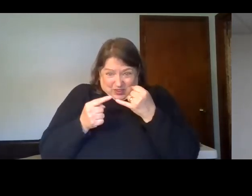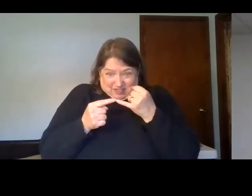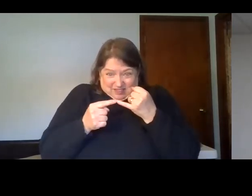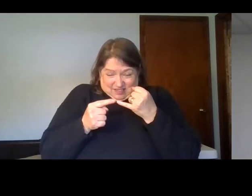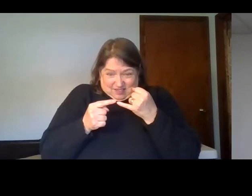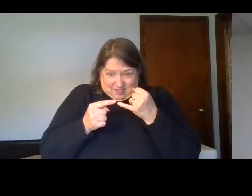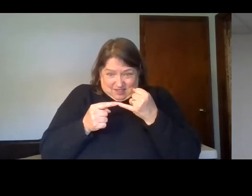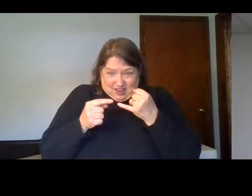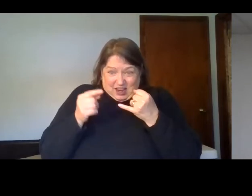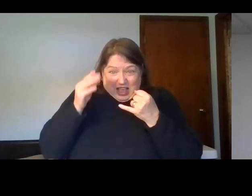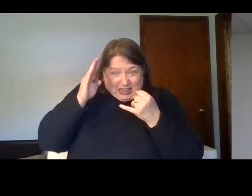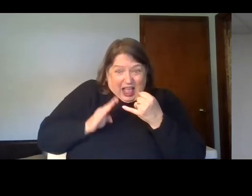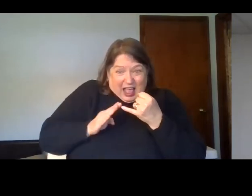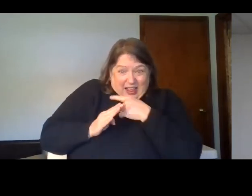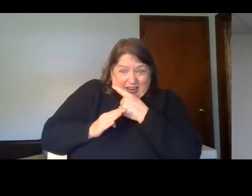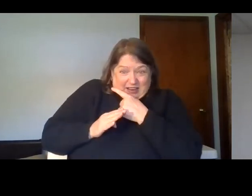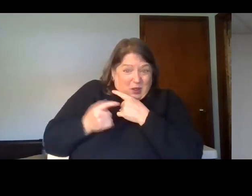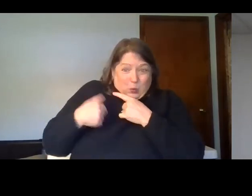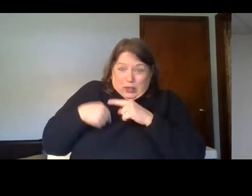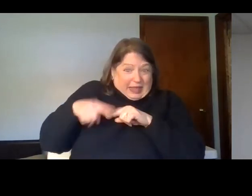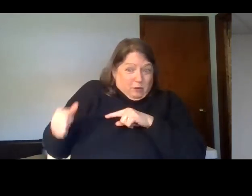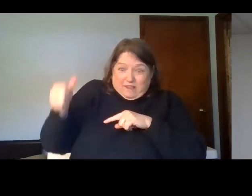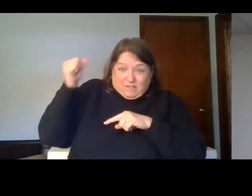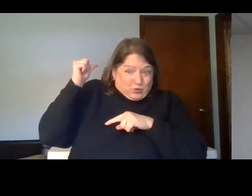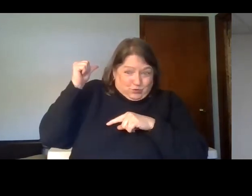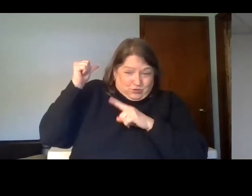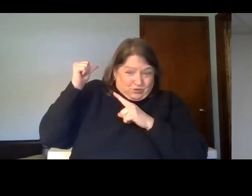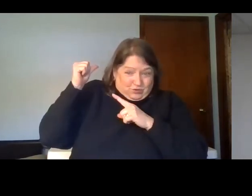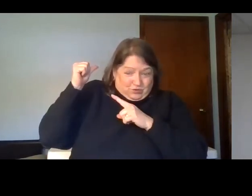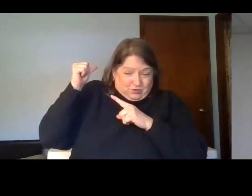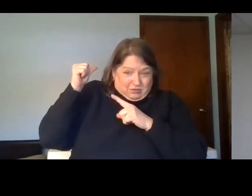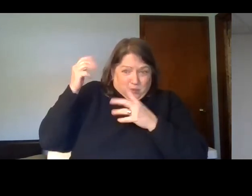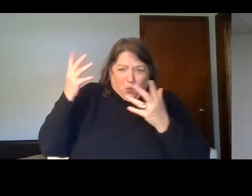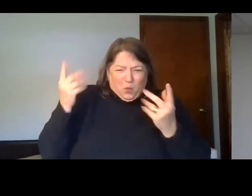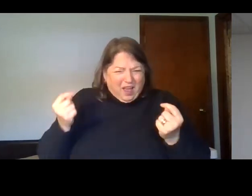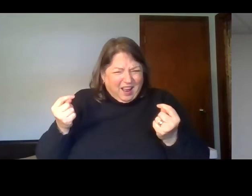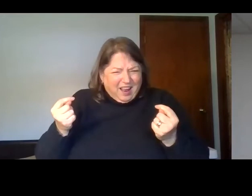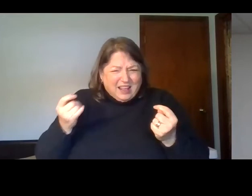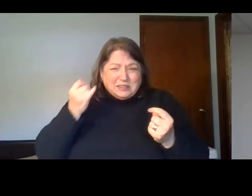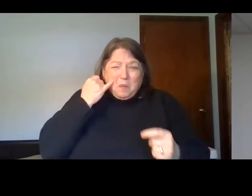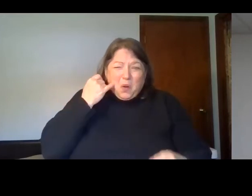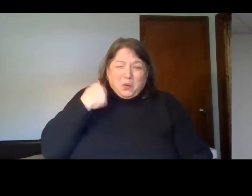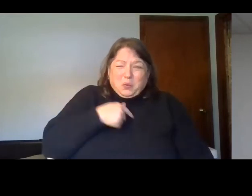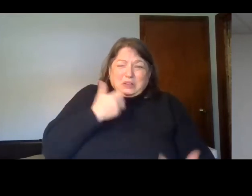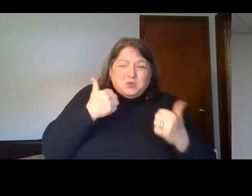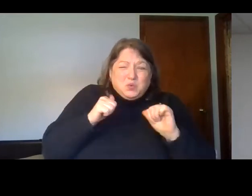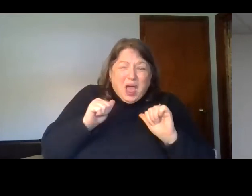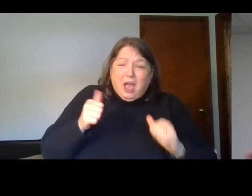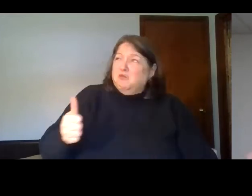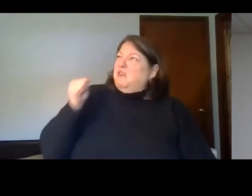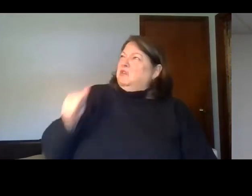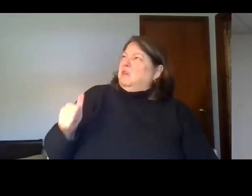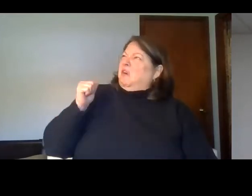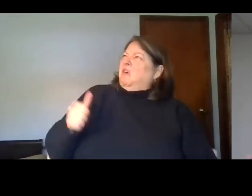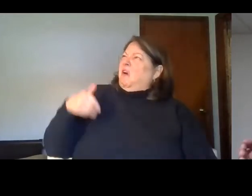a God we can't refuse, is that it gets even worse. If we refuse God, the Bible says